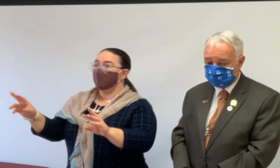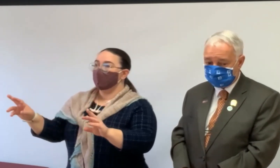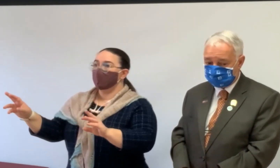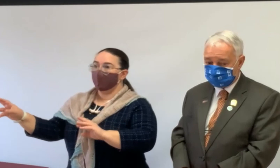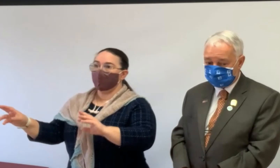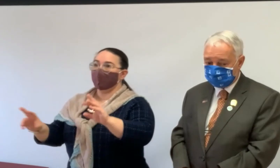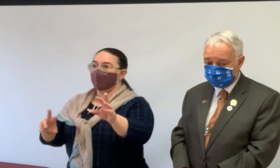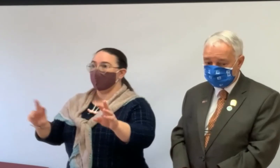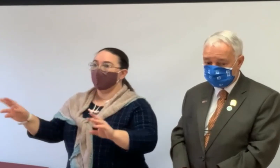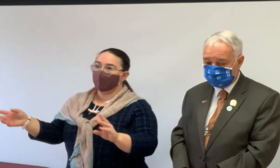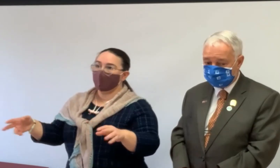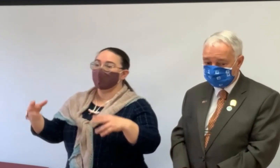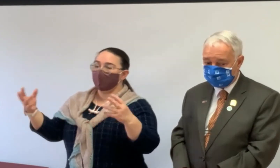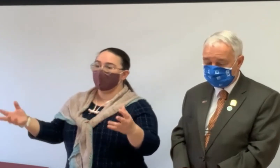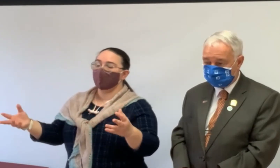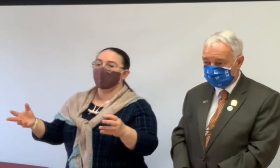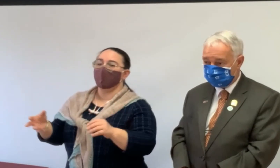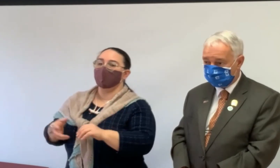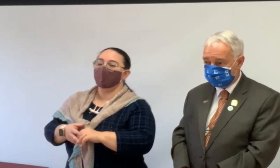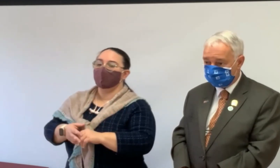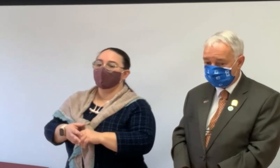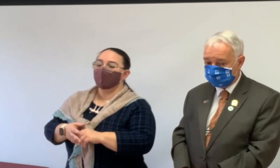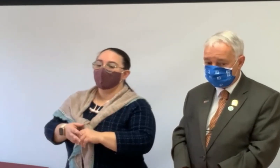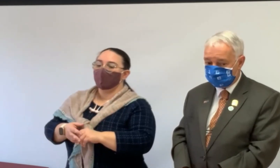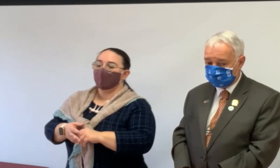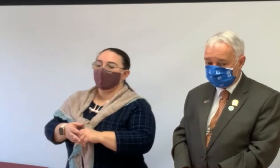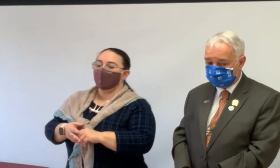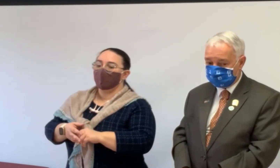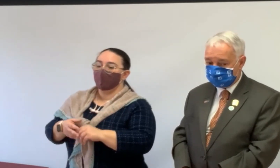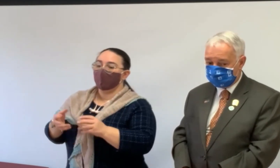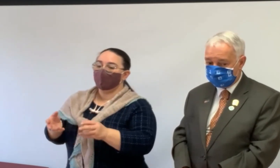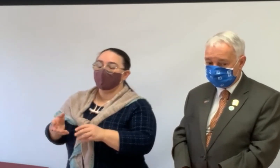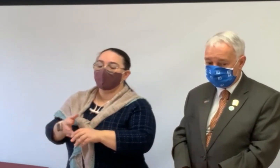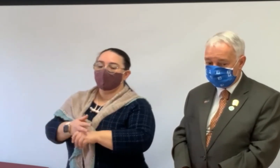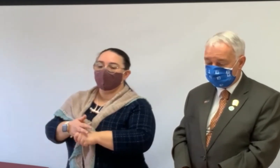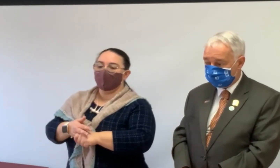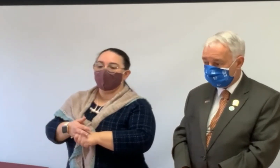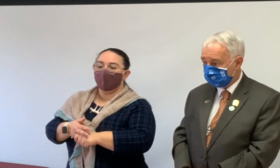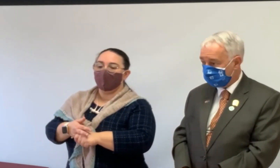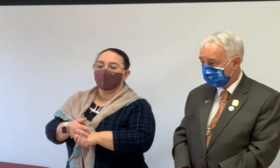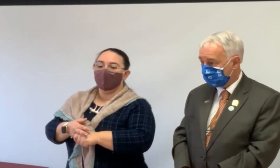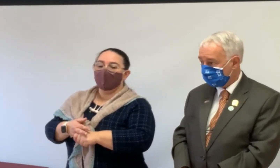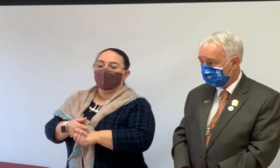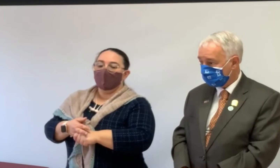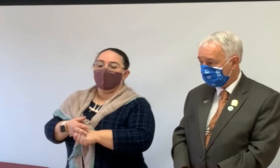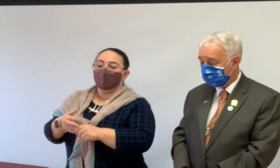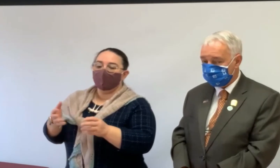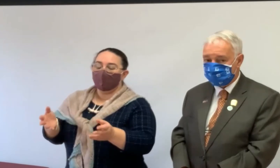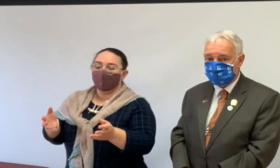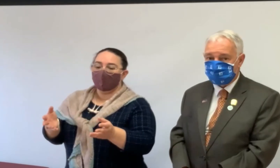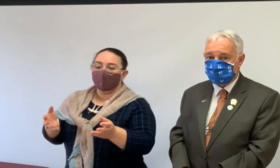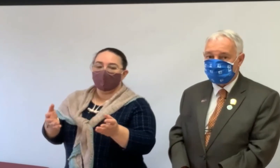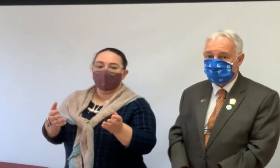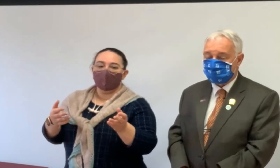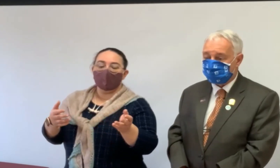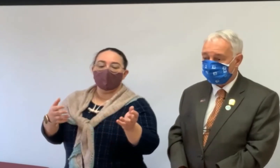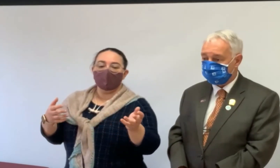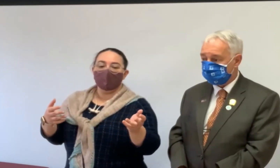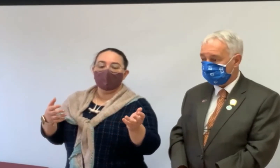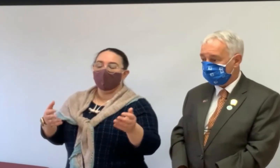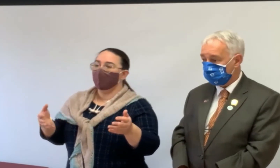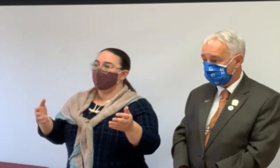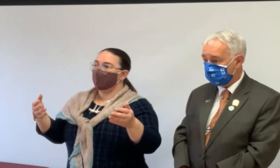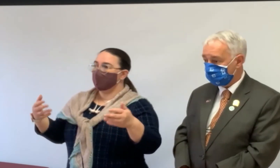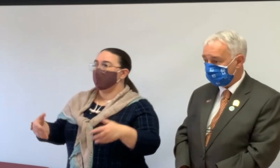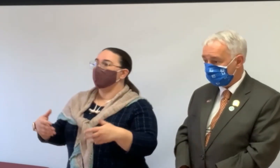to live comfortably in other places. Um, more options than you may have thought you had. And then of course we